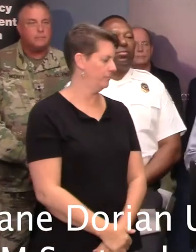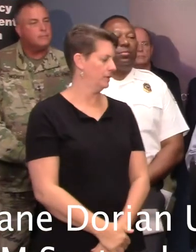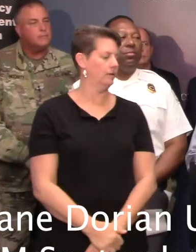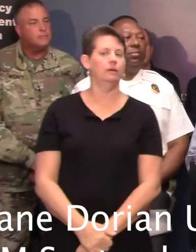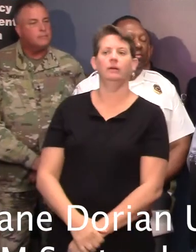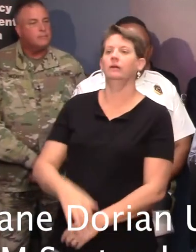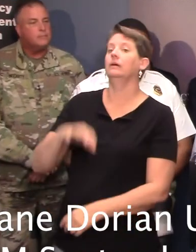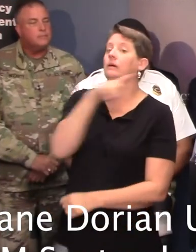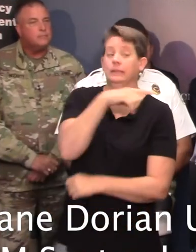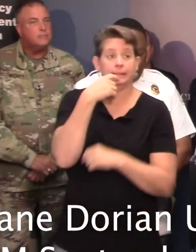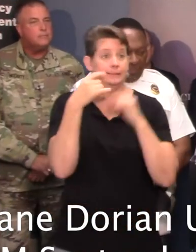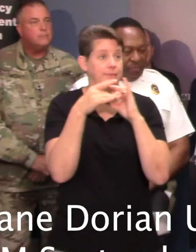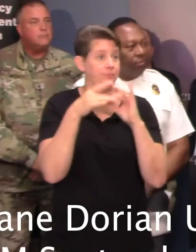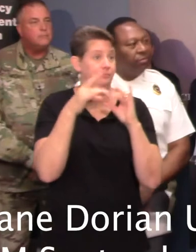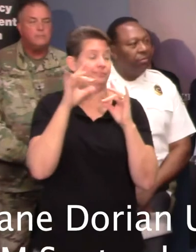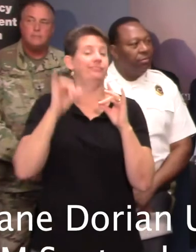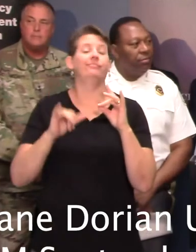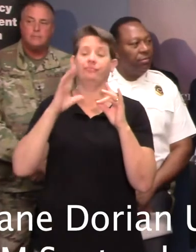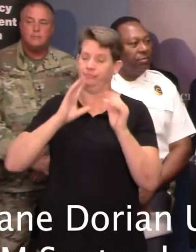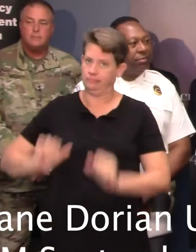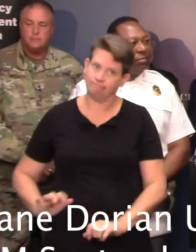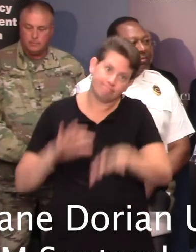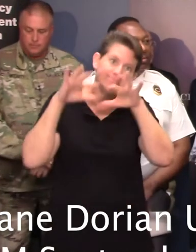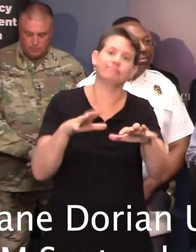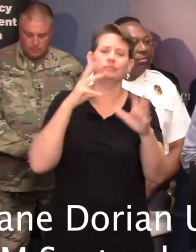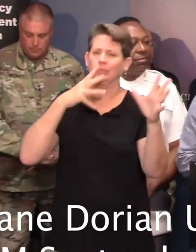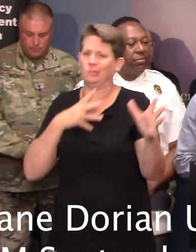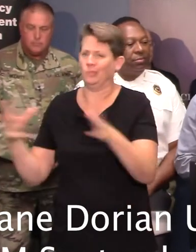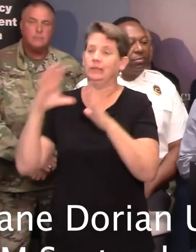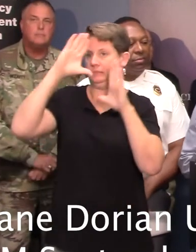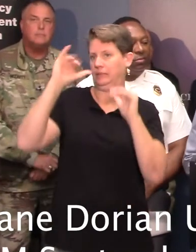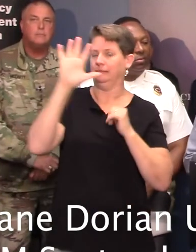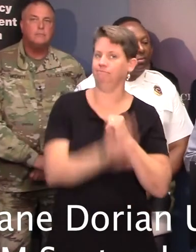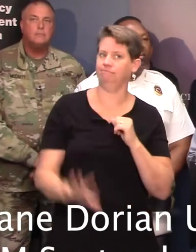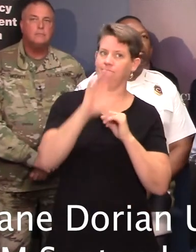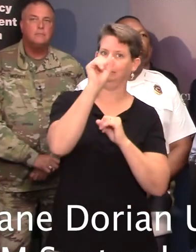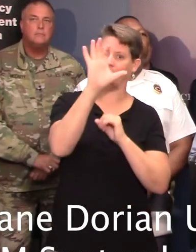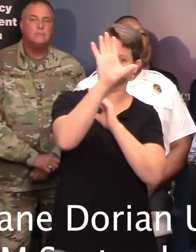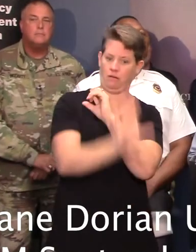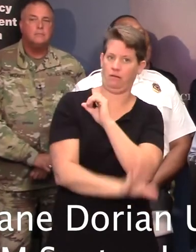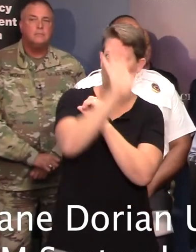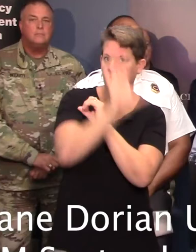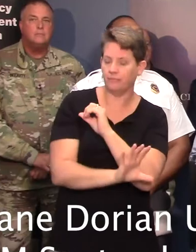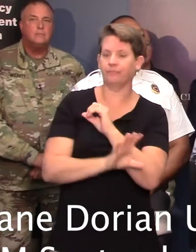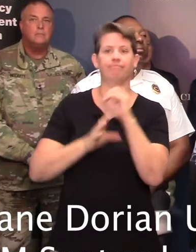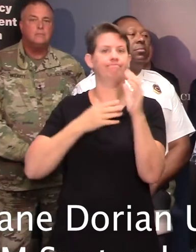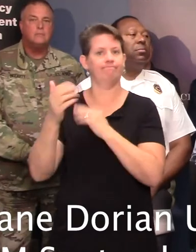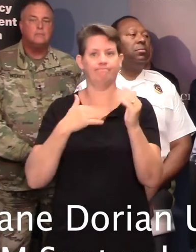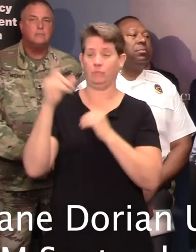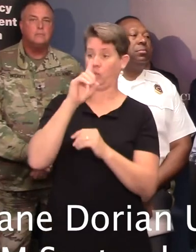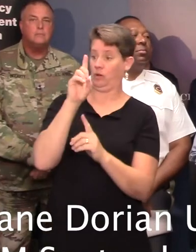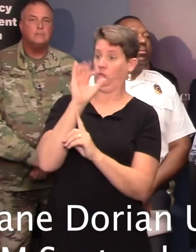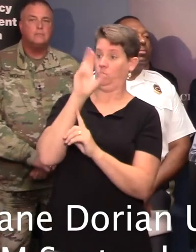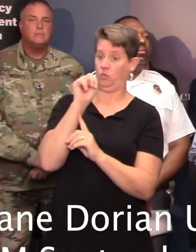I'd like the Governor had mentioned, life-threatening storm surge and dangerous winds are expected along the South Carolina coast, regardless of the exact track of Dorian